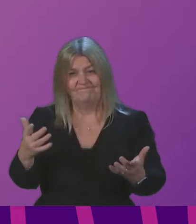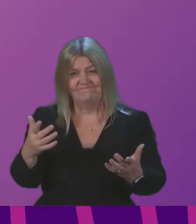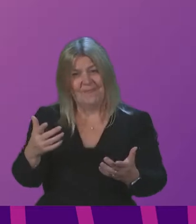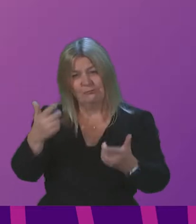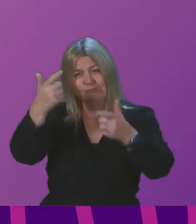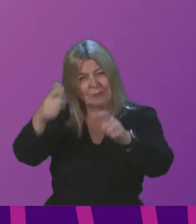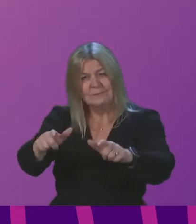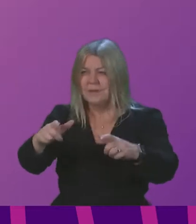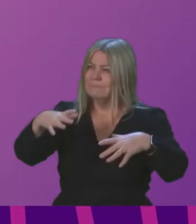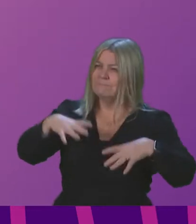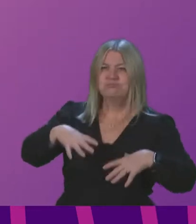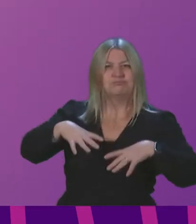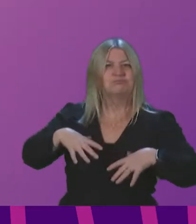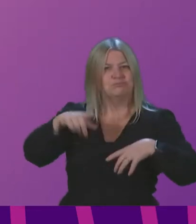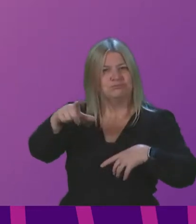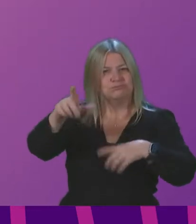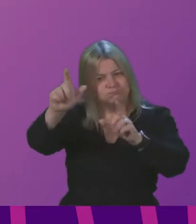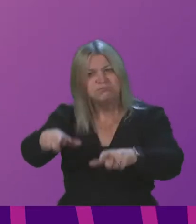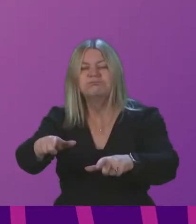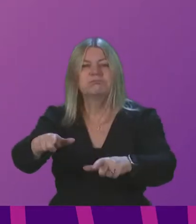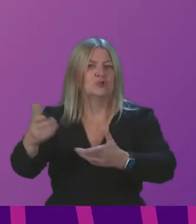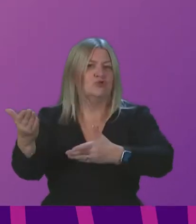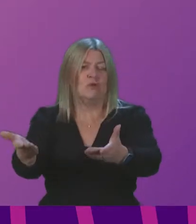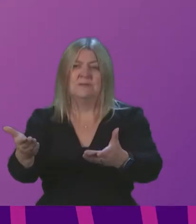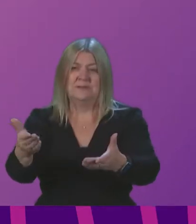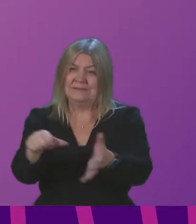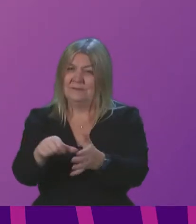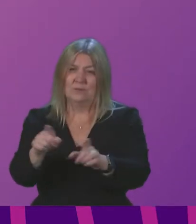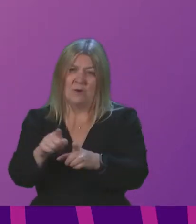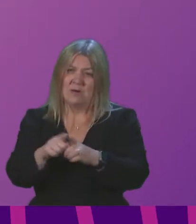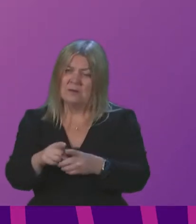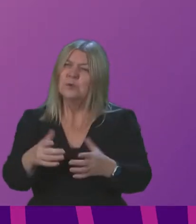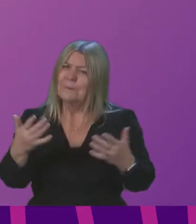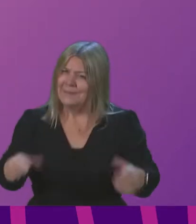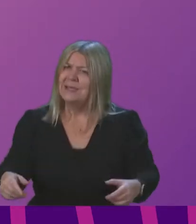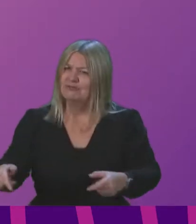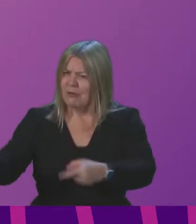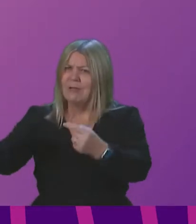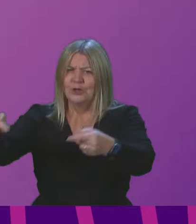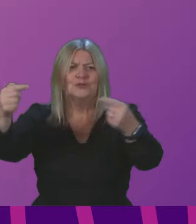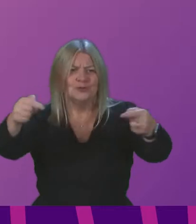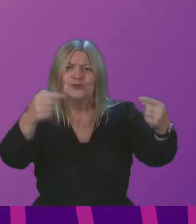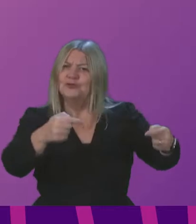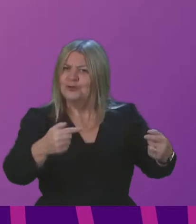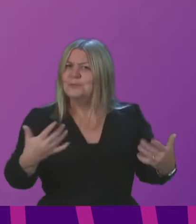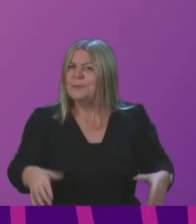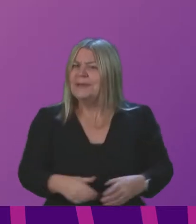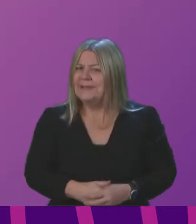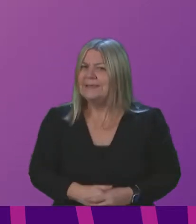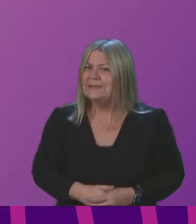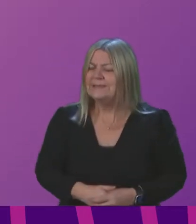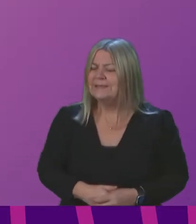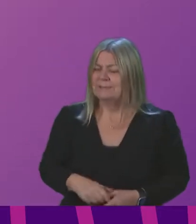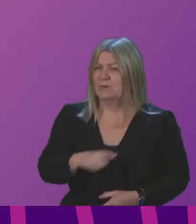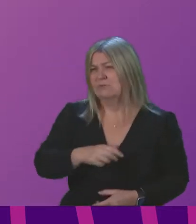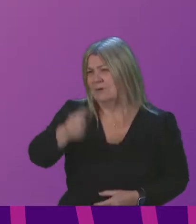remobilisation and the huge challenges that that then presents for people across Scotland and the families who are often the most